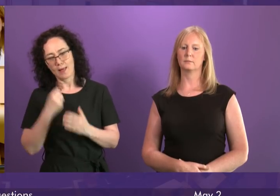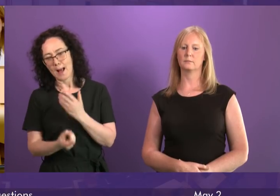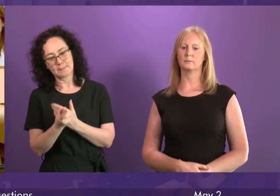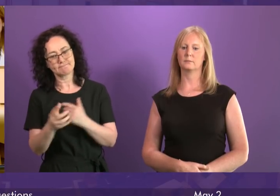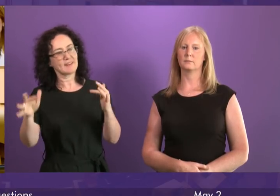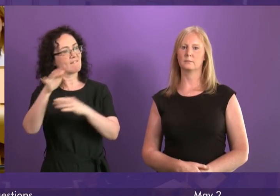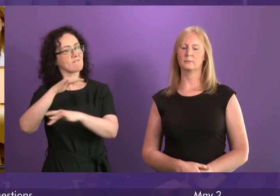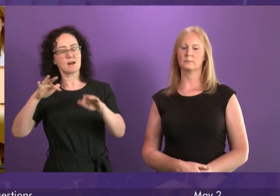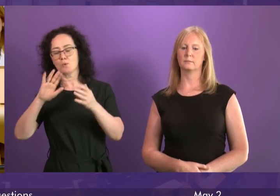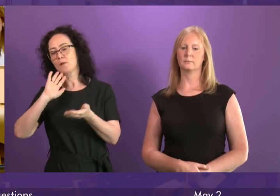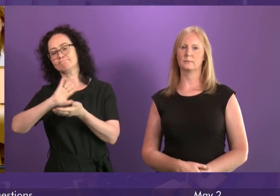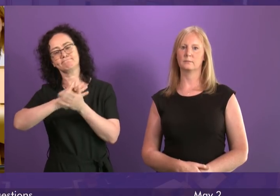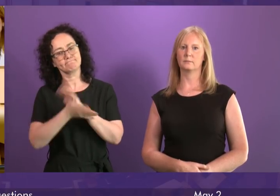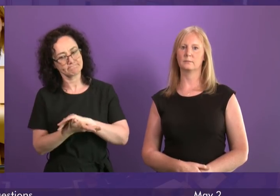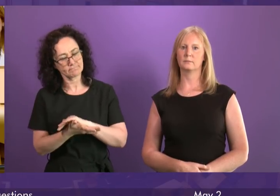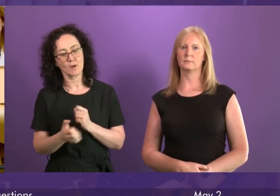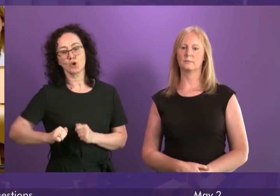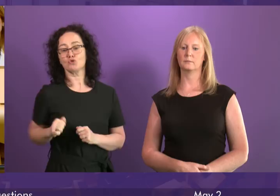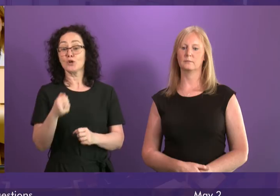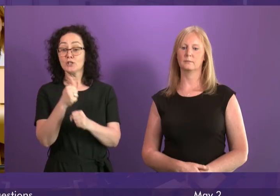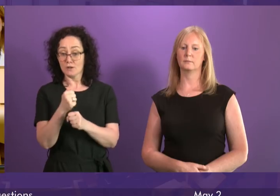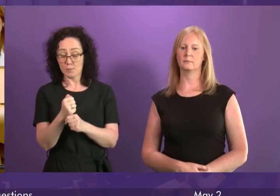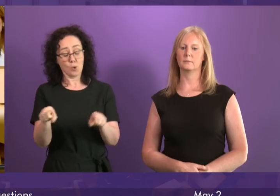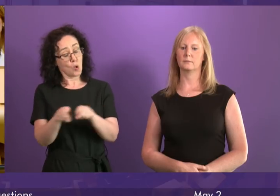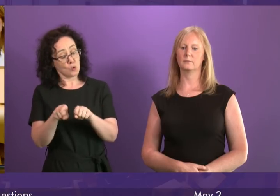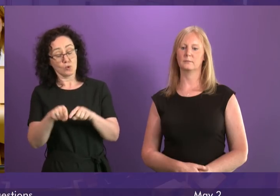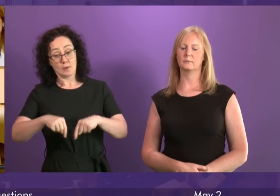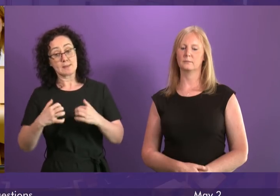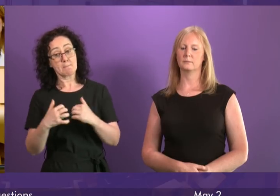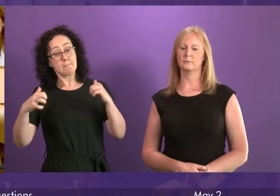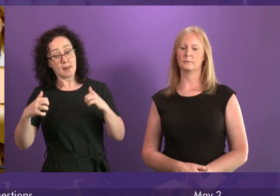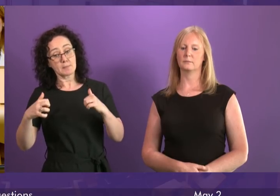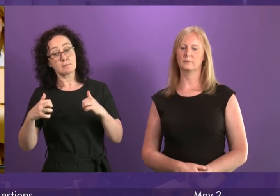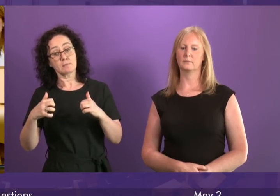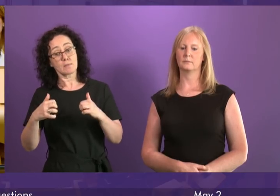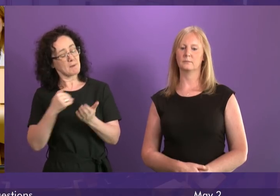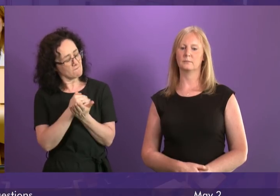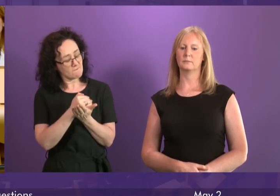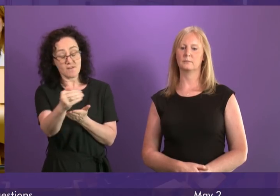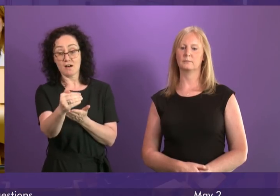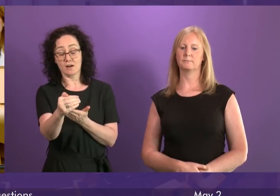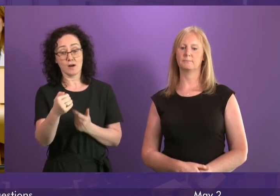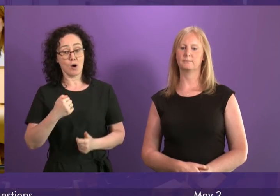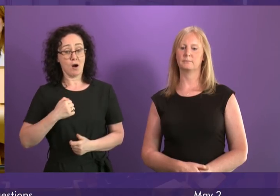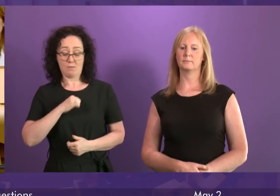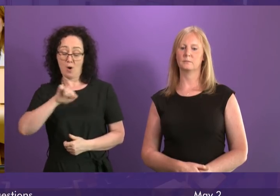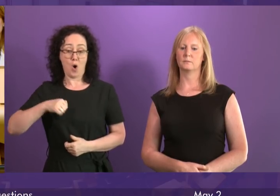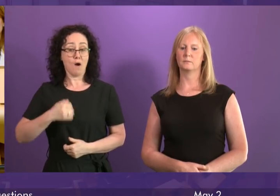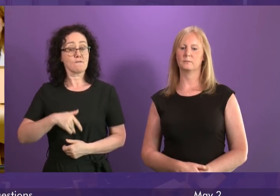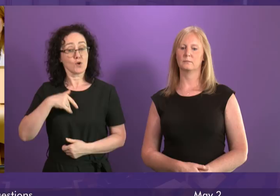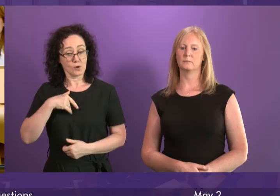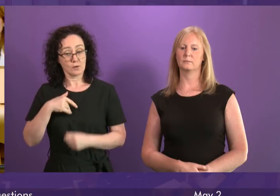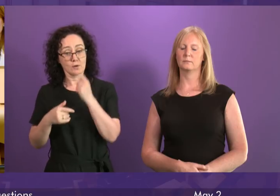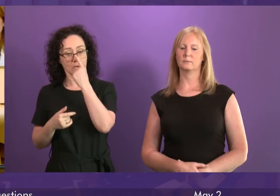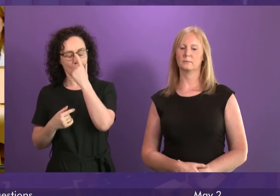damage. The Scottish Government and the Scottish Parliament have made clear our opposition to nuclear weapons. We need to do all we can to create the